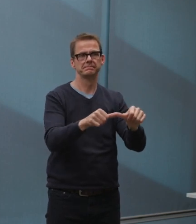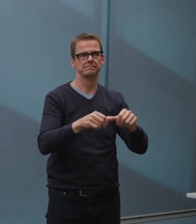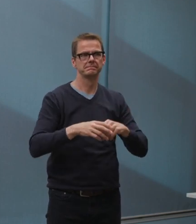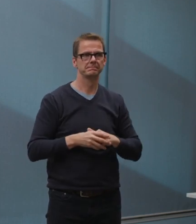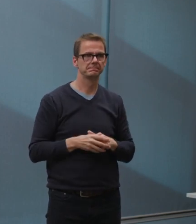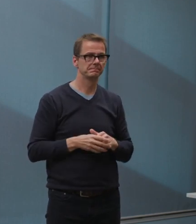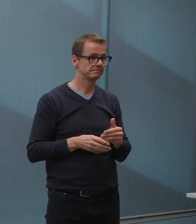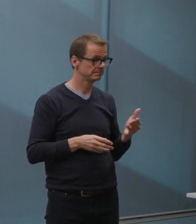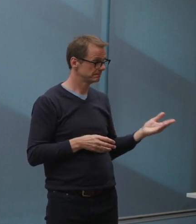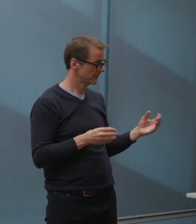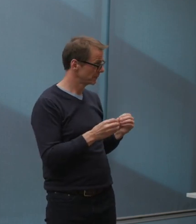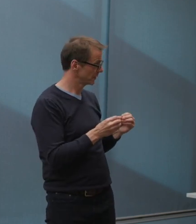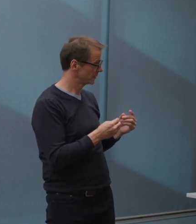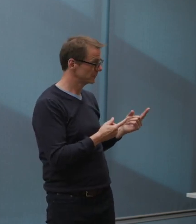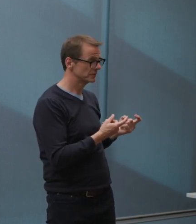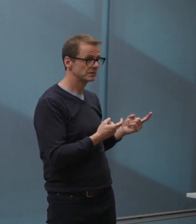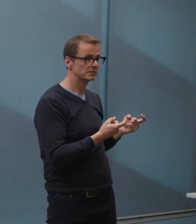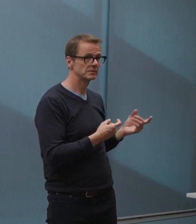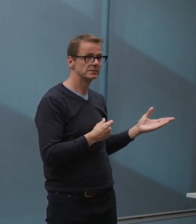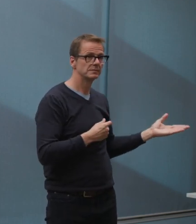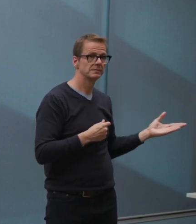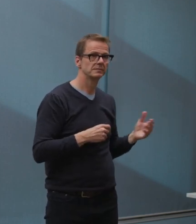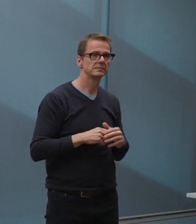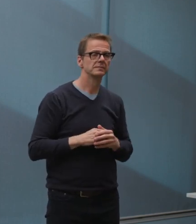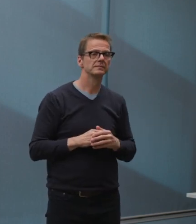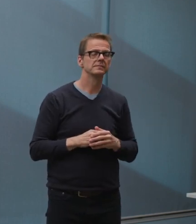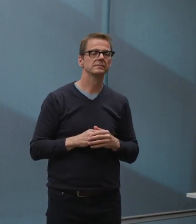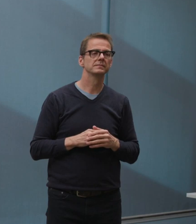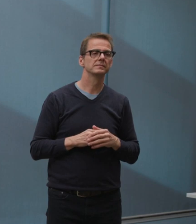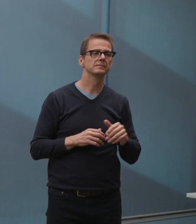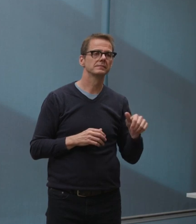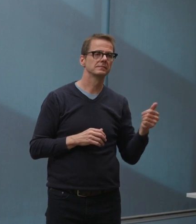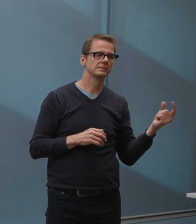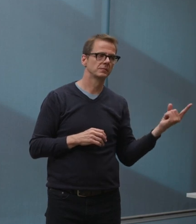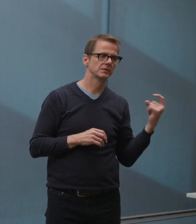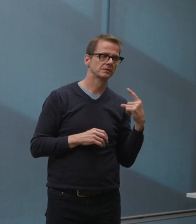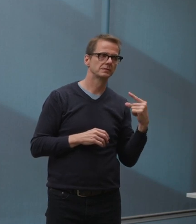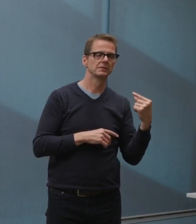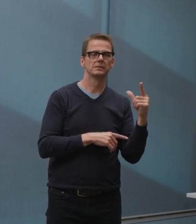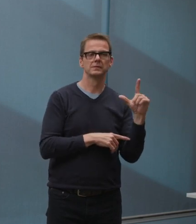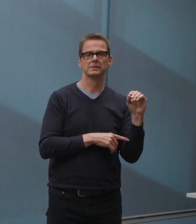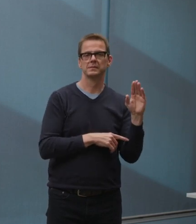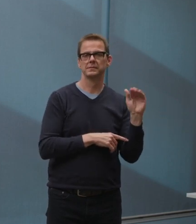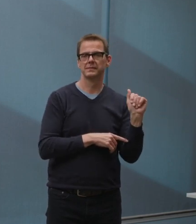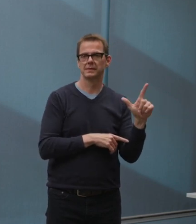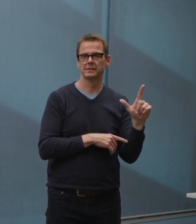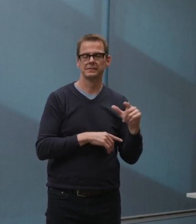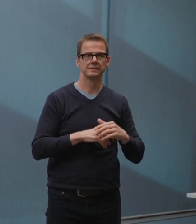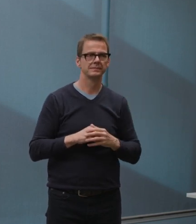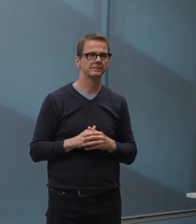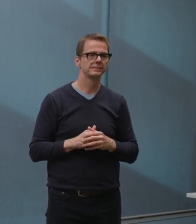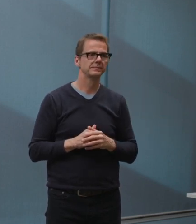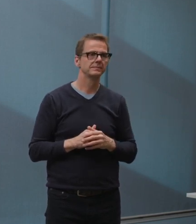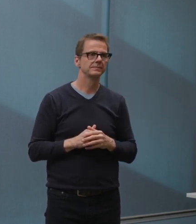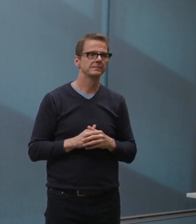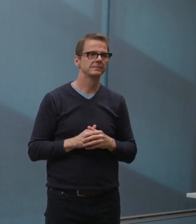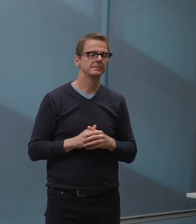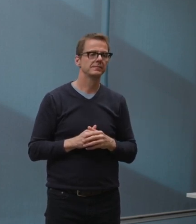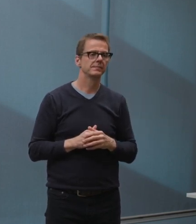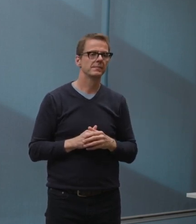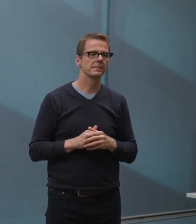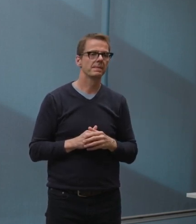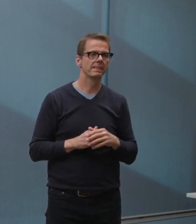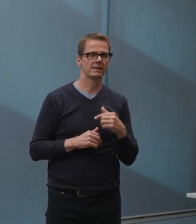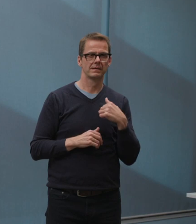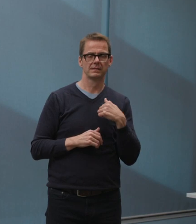please, to Vinesh at Global. Vinesh, go ahead, please. this is a question for the mayor. You kind of talked about it with